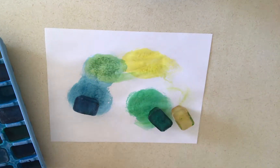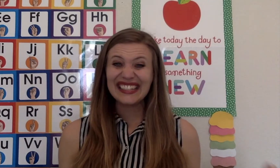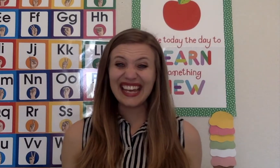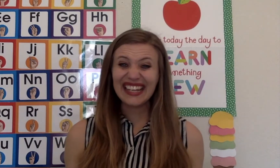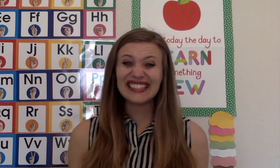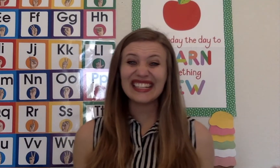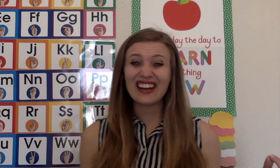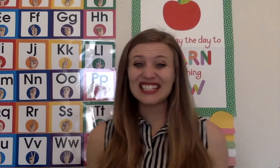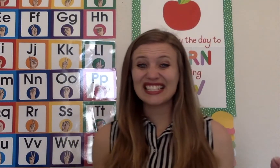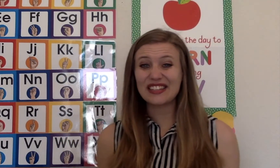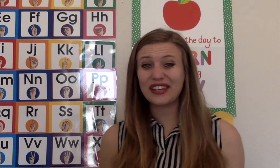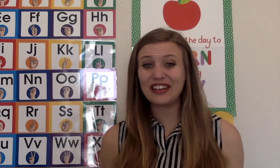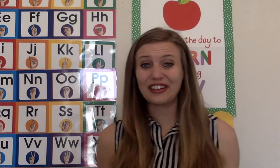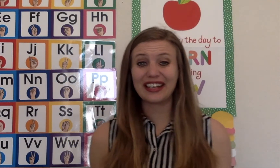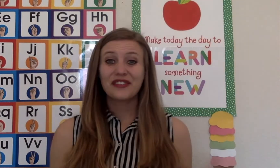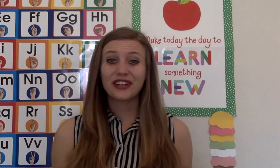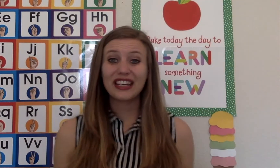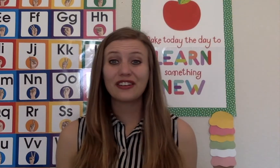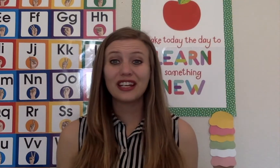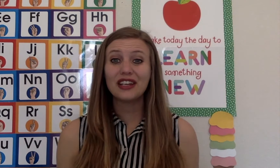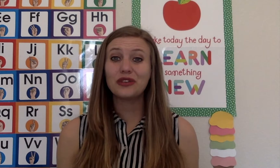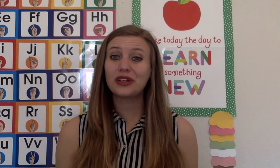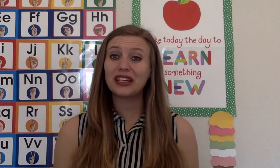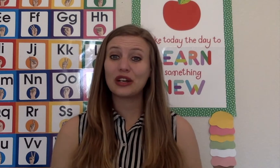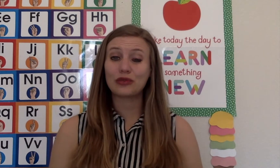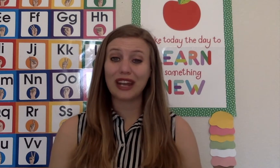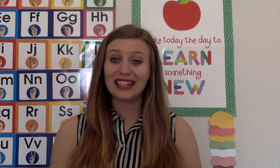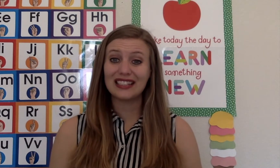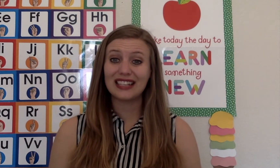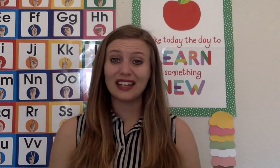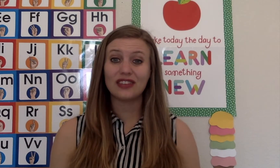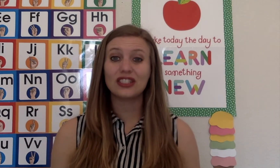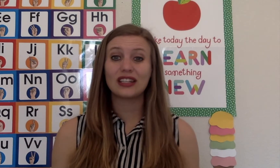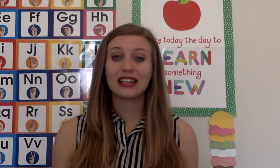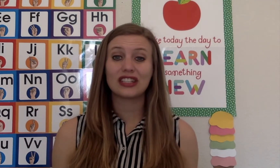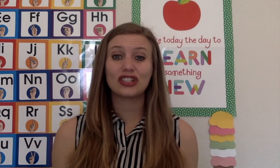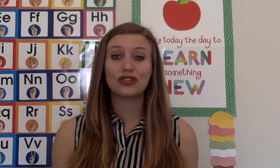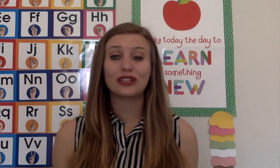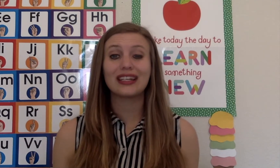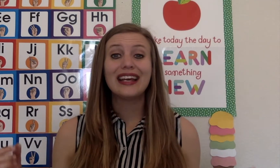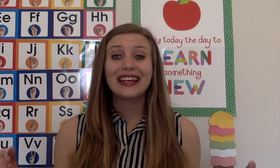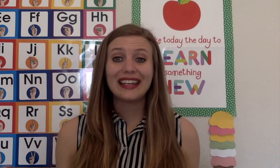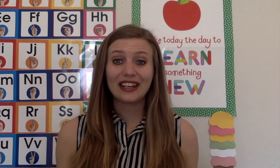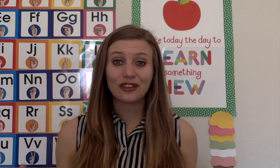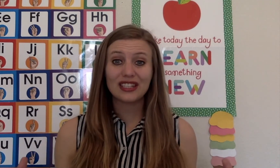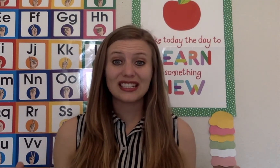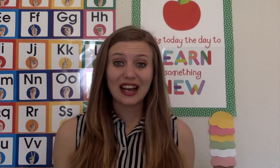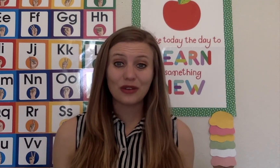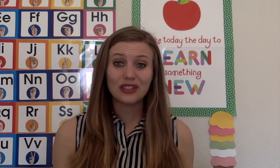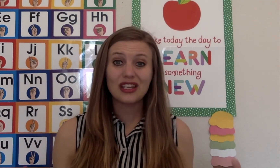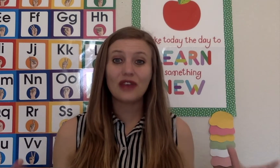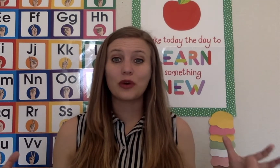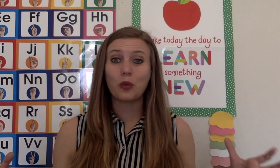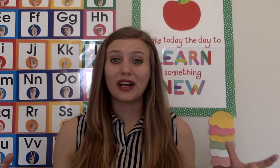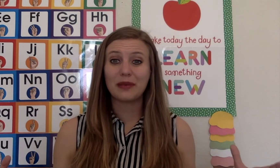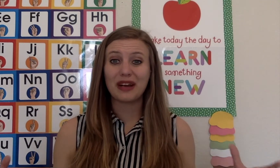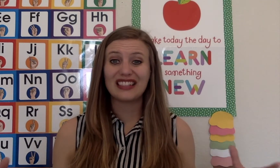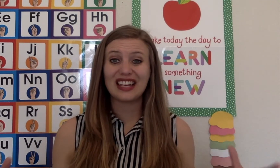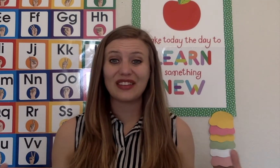Next our sense of hearing. For hearing you could get a rain stick to let the children hear the sounds of what it might sound like